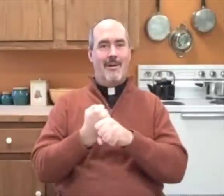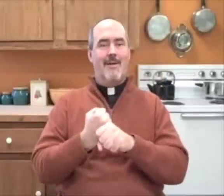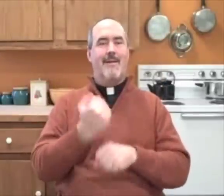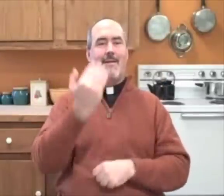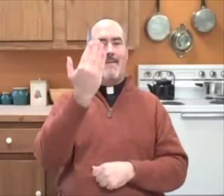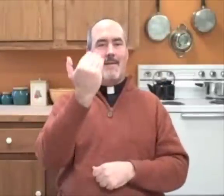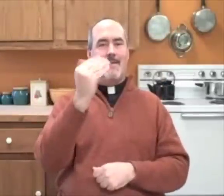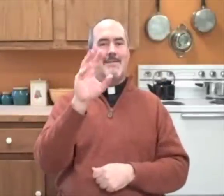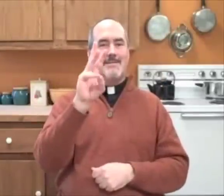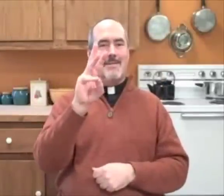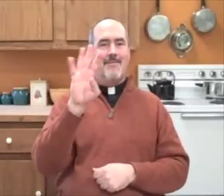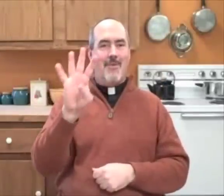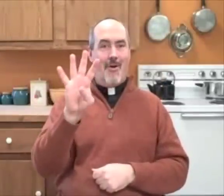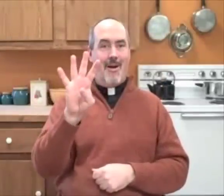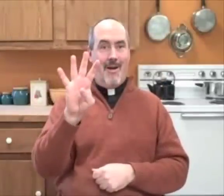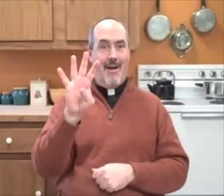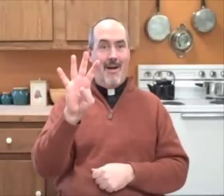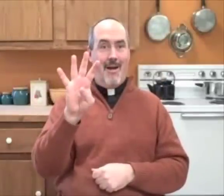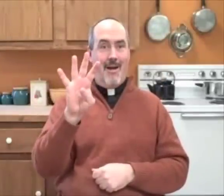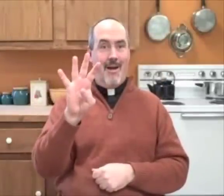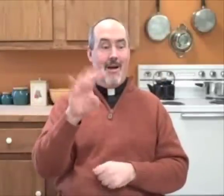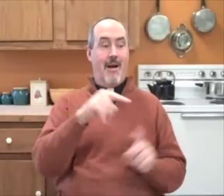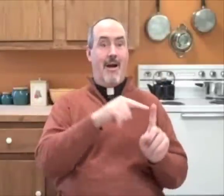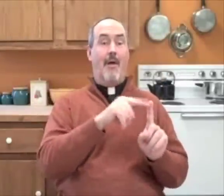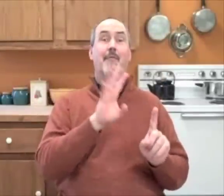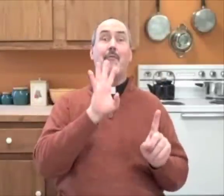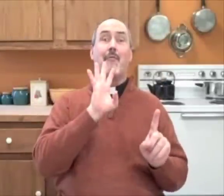Saint Paul Miko was born in 1654.